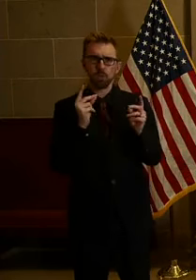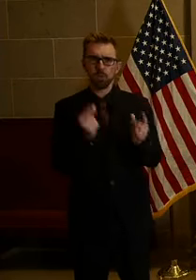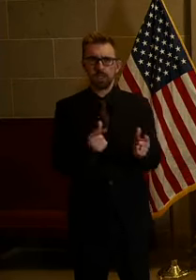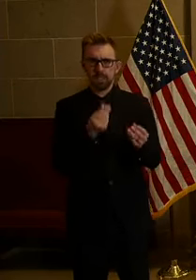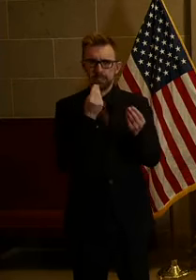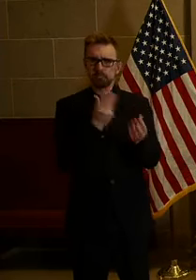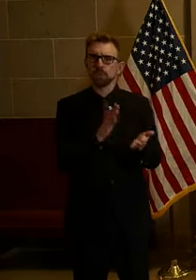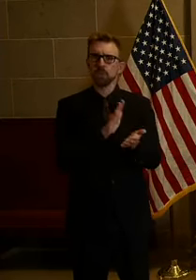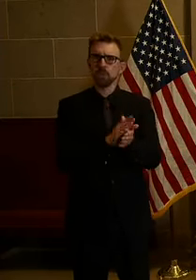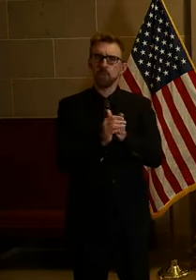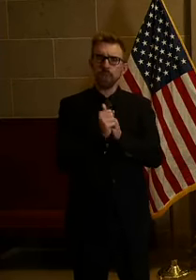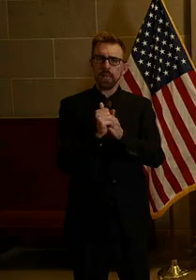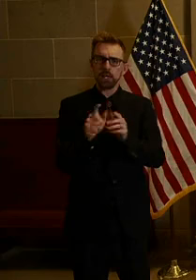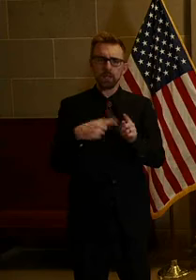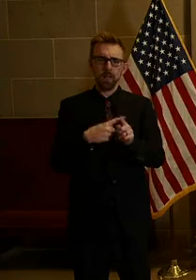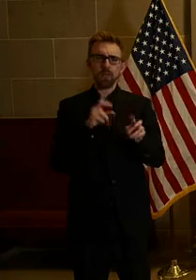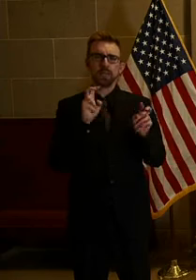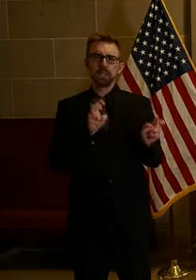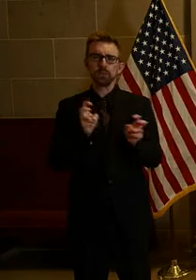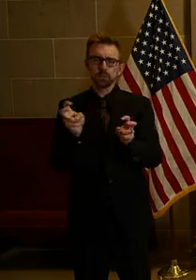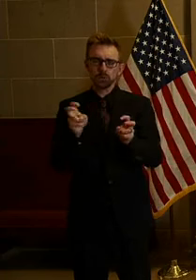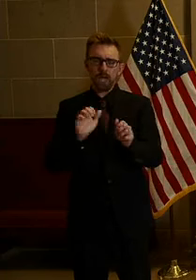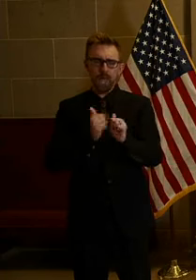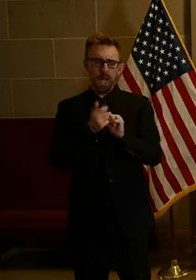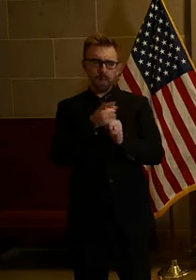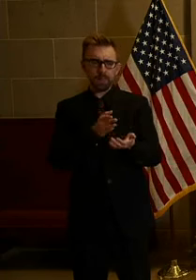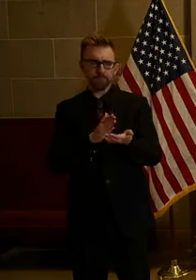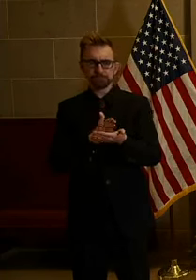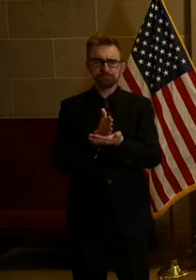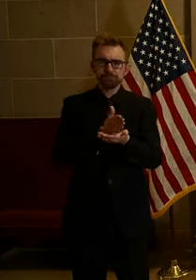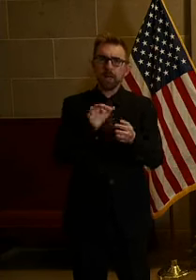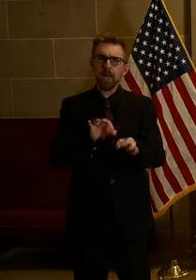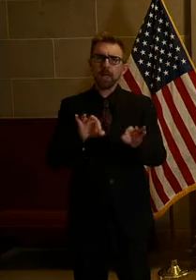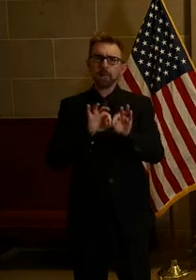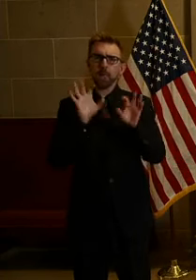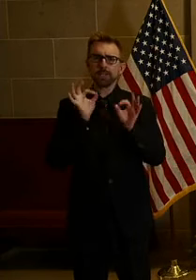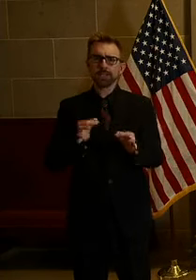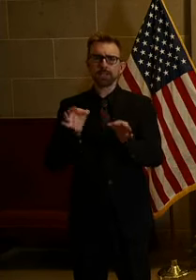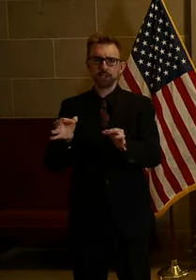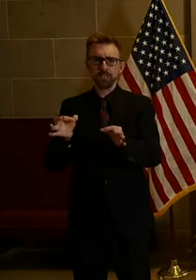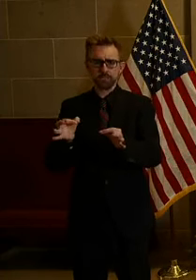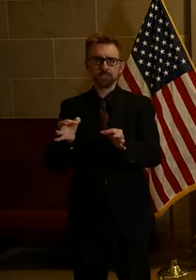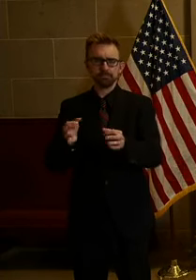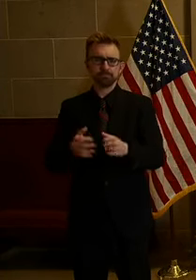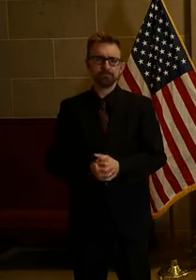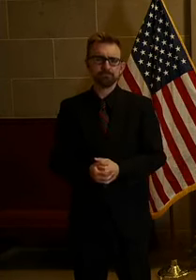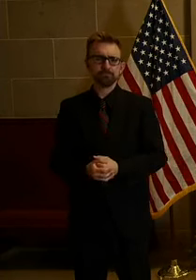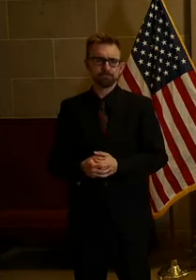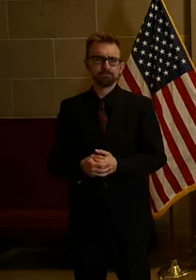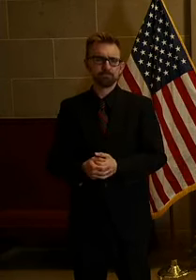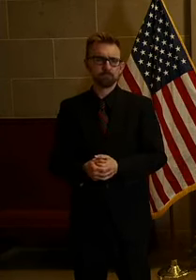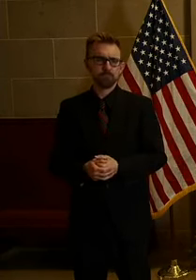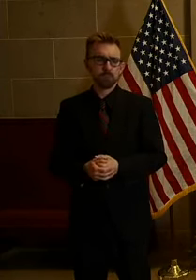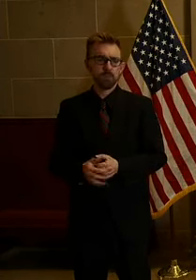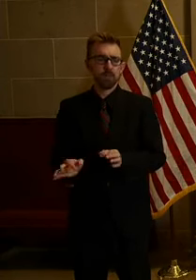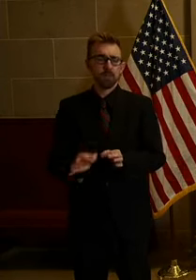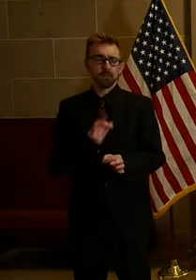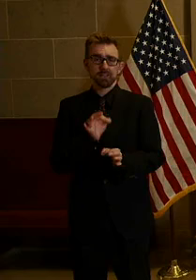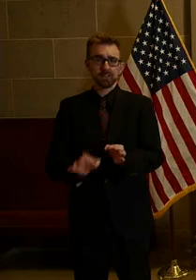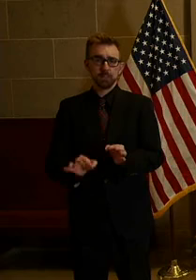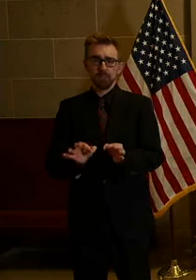leaders about the issues as they navigate important decision making decisions. Simply put,